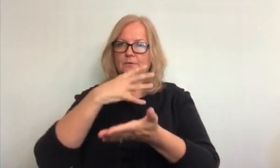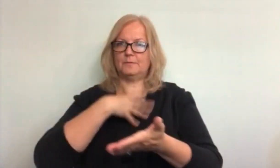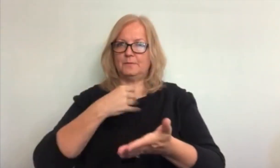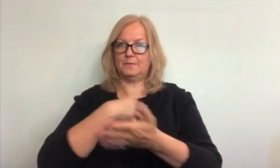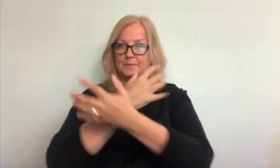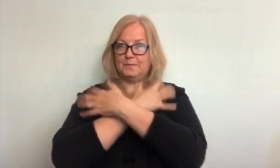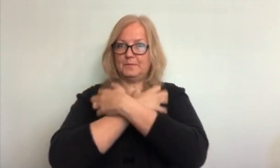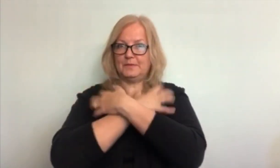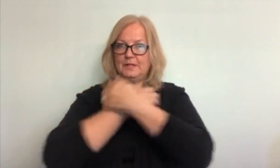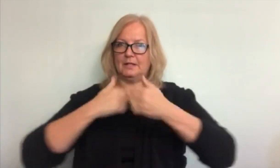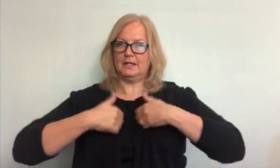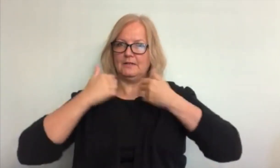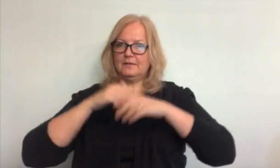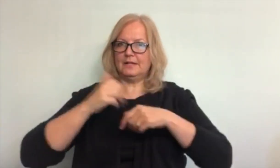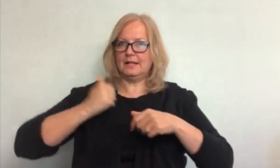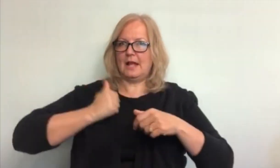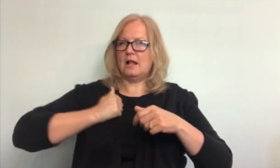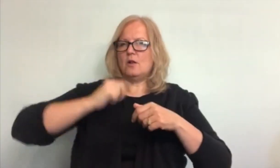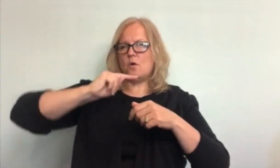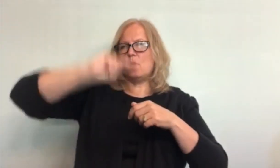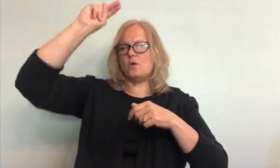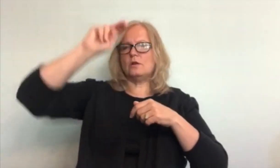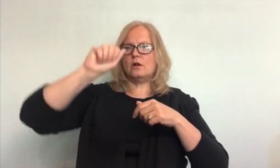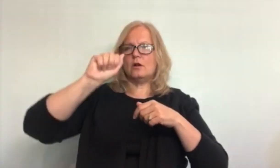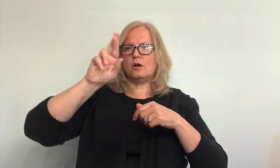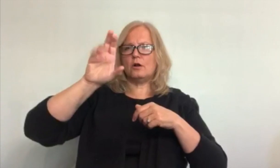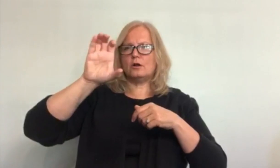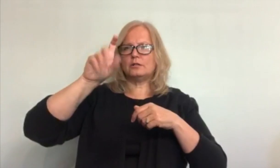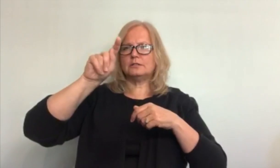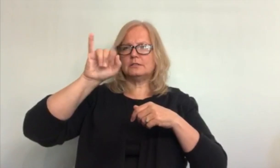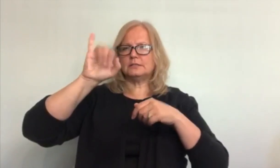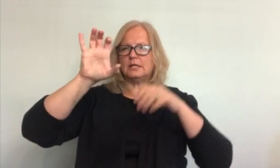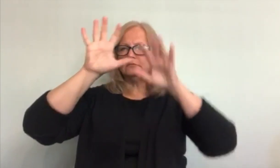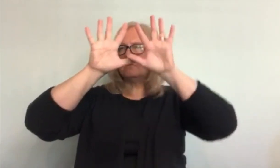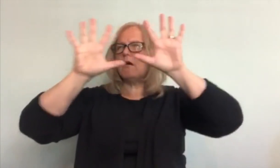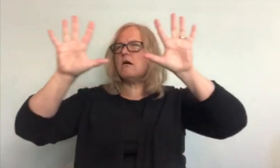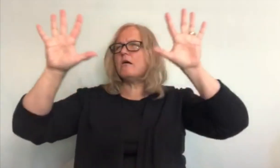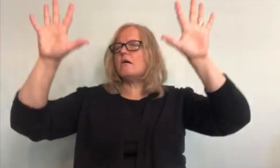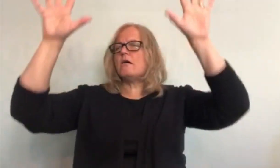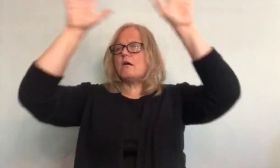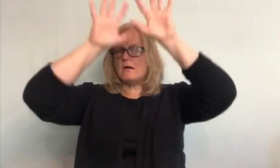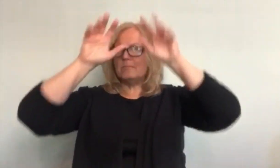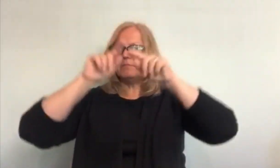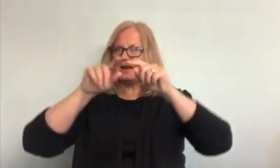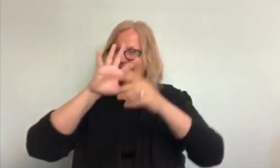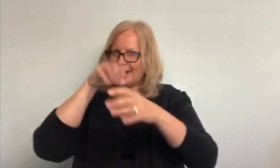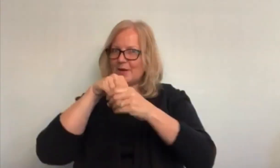Scientists estimate that there are about 20,000 polar bears in Canada's northern regions and in the Arctic.